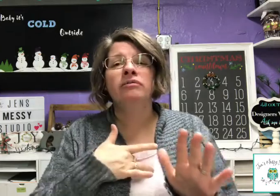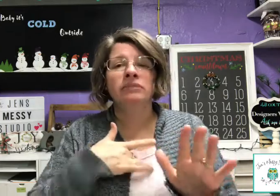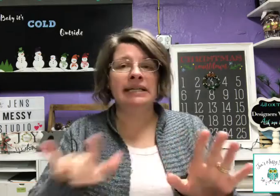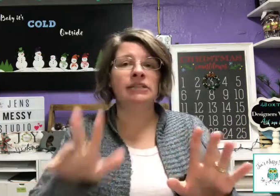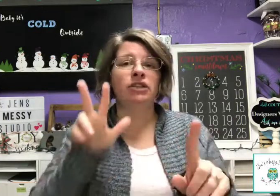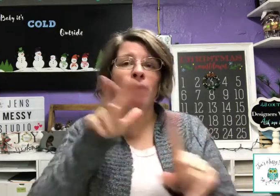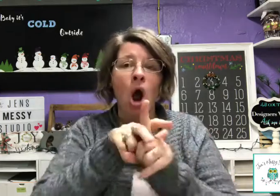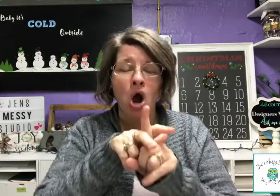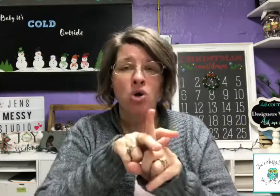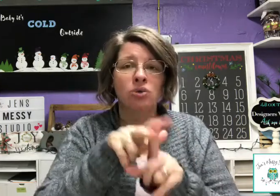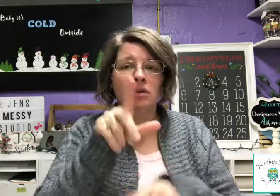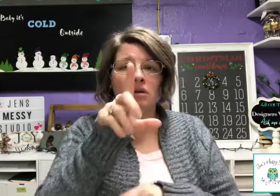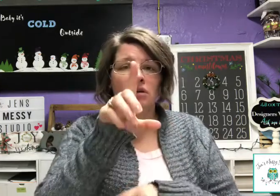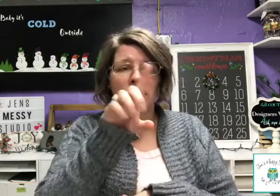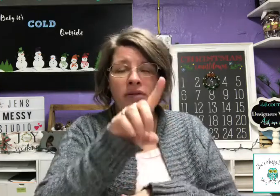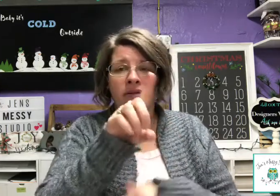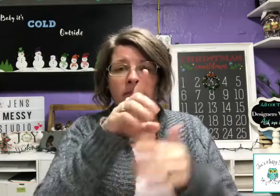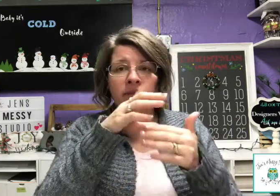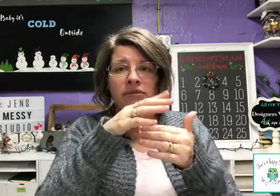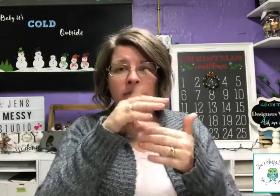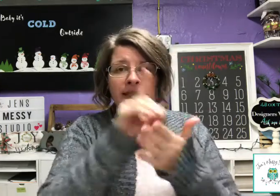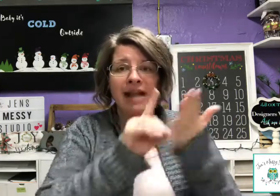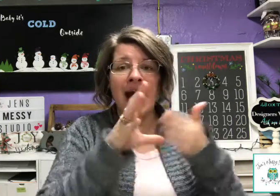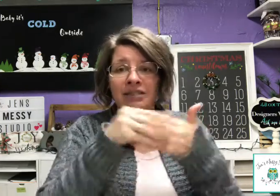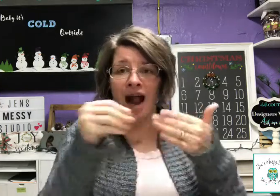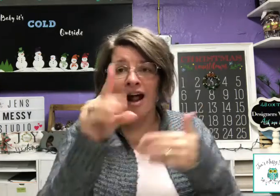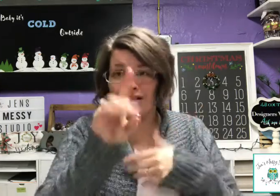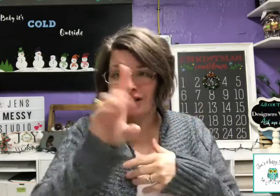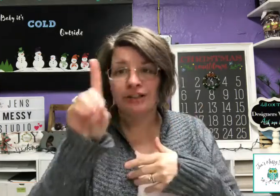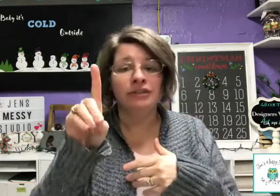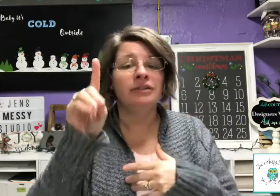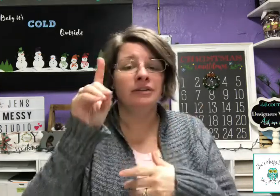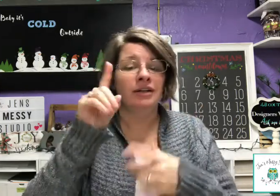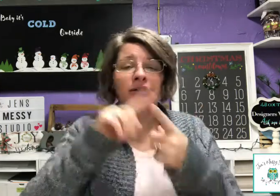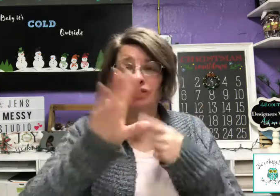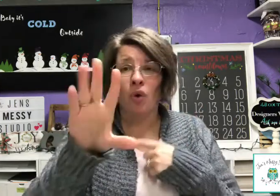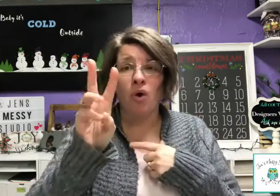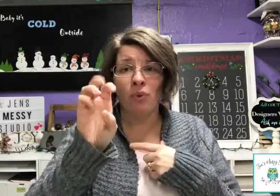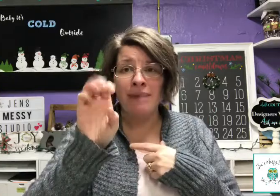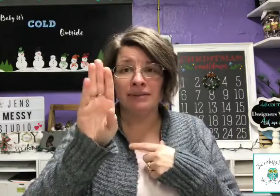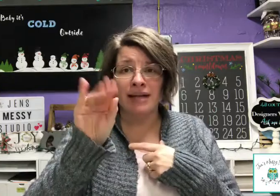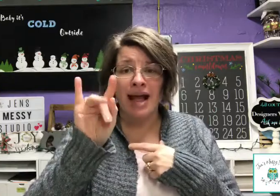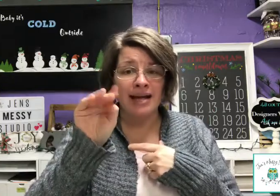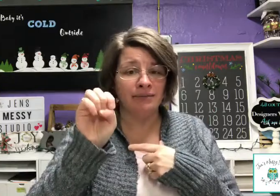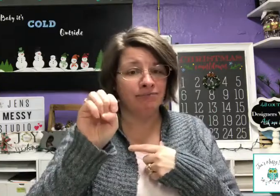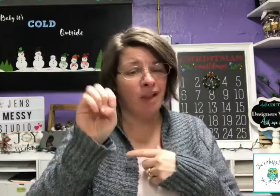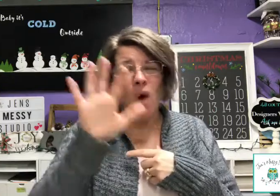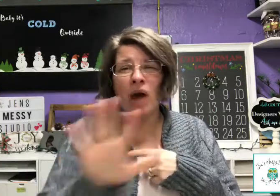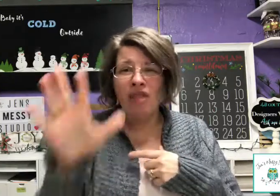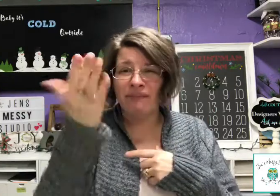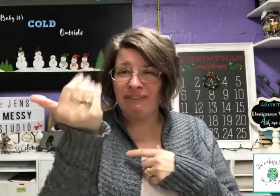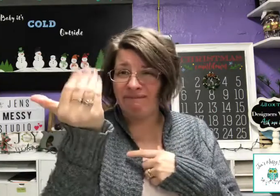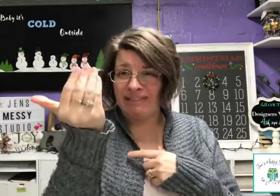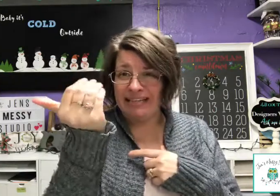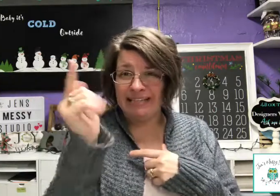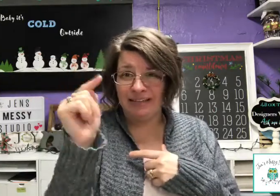you need to post the desired dollar, you can go to a website, around the 50th